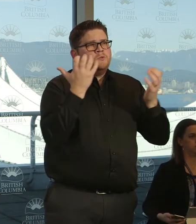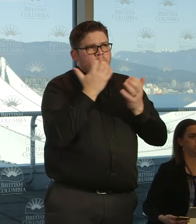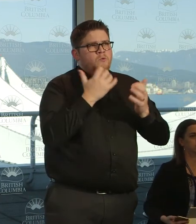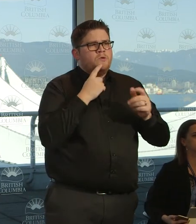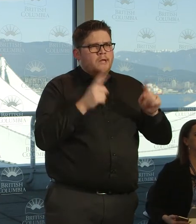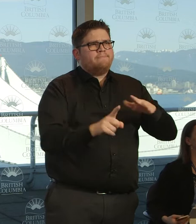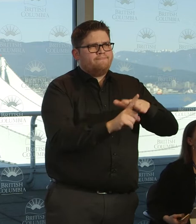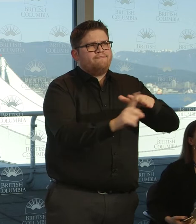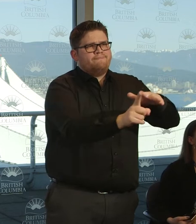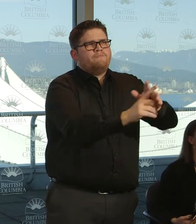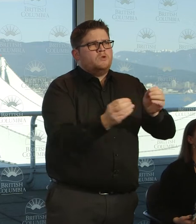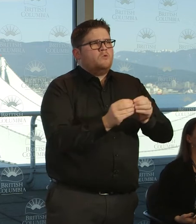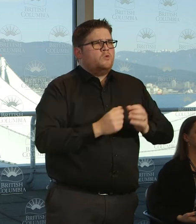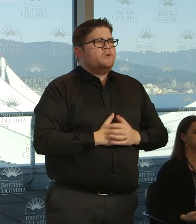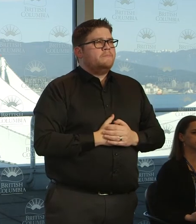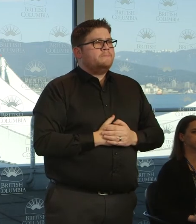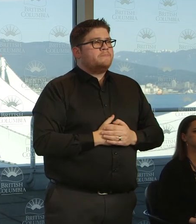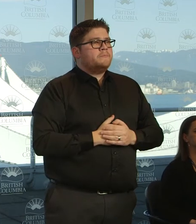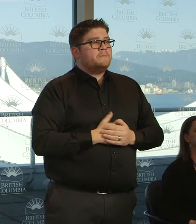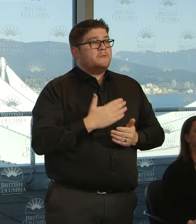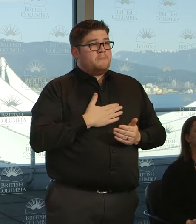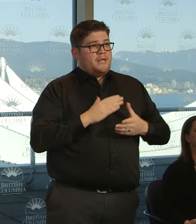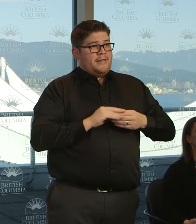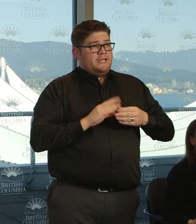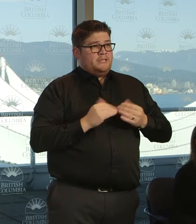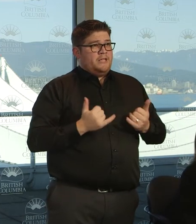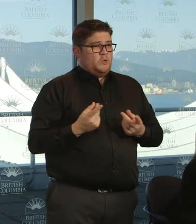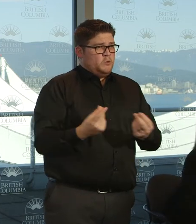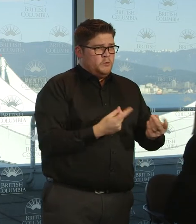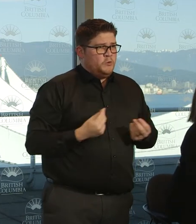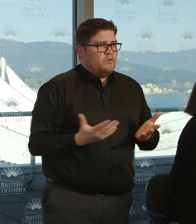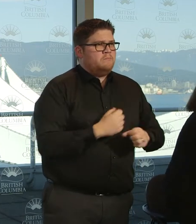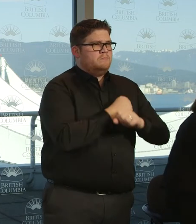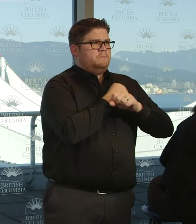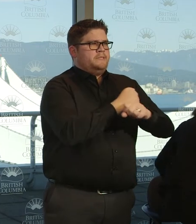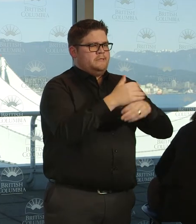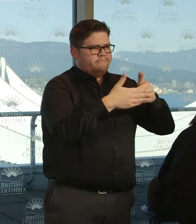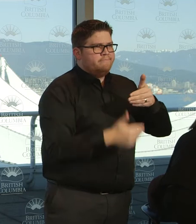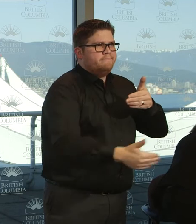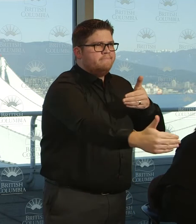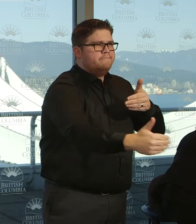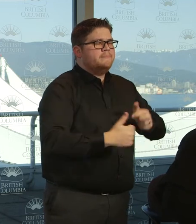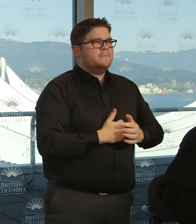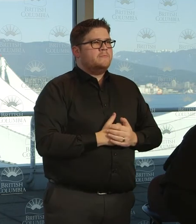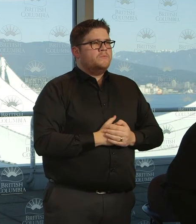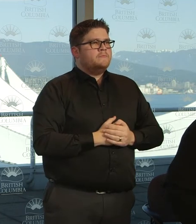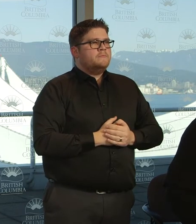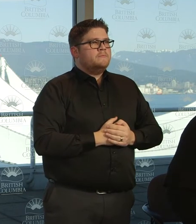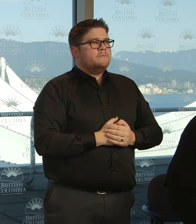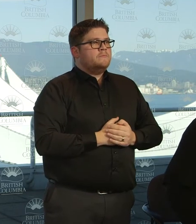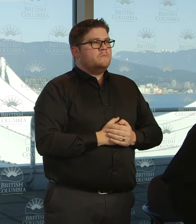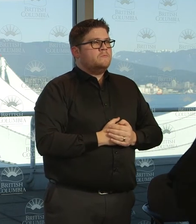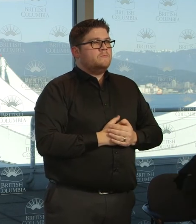And as I mentioned, what we are doing now is to protect us for the next few weeks. The things that we need to do today